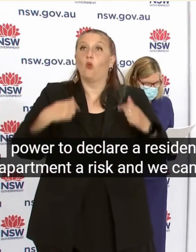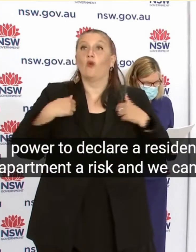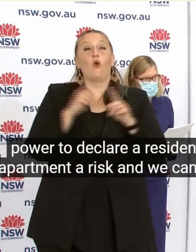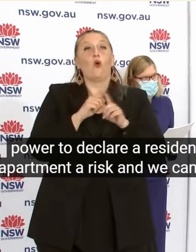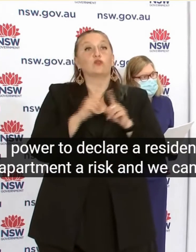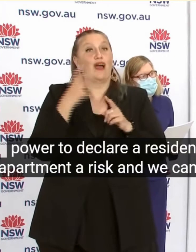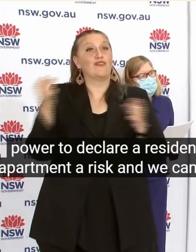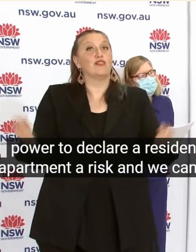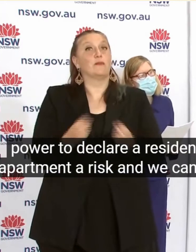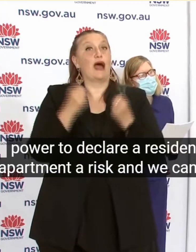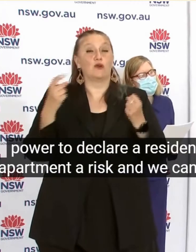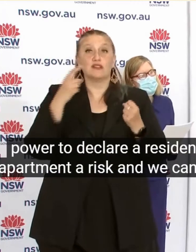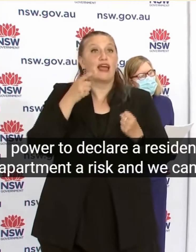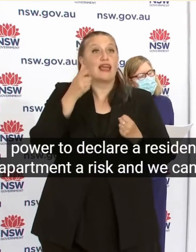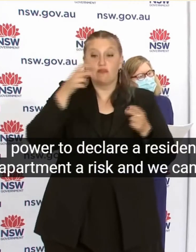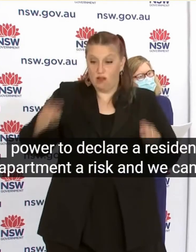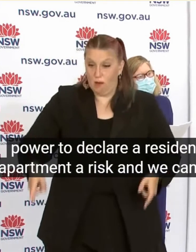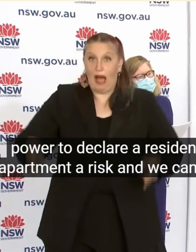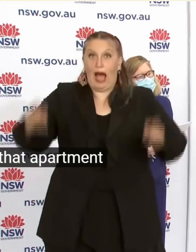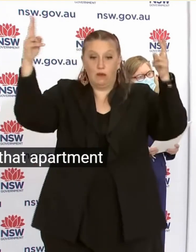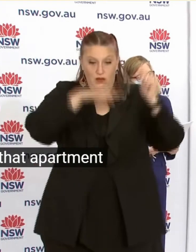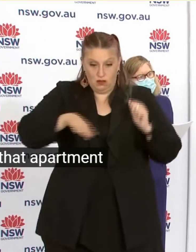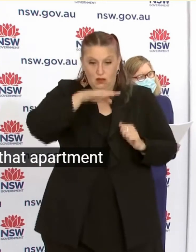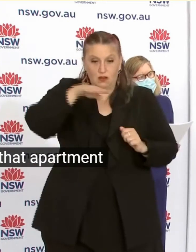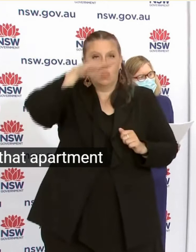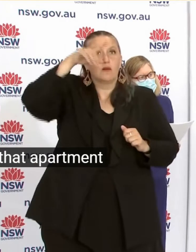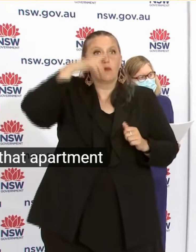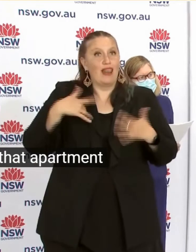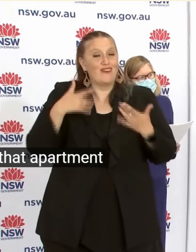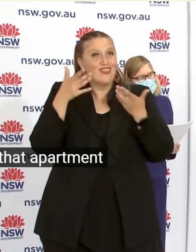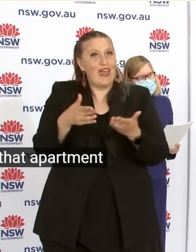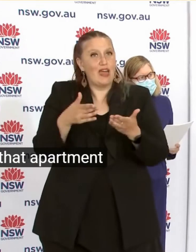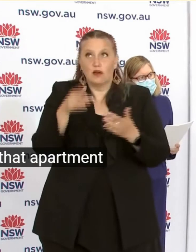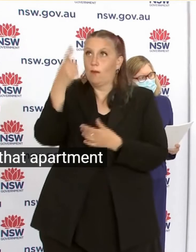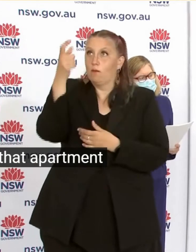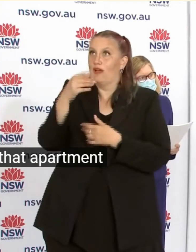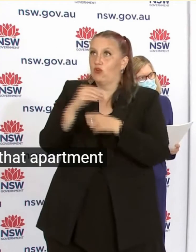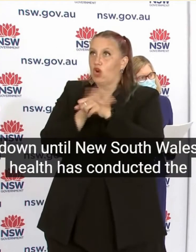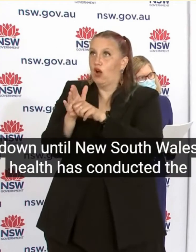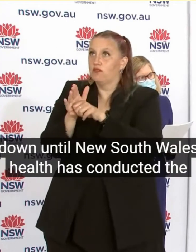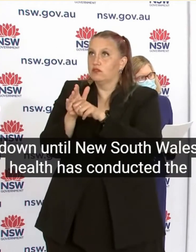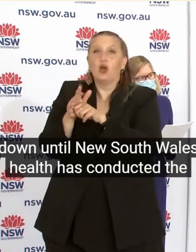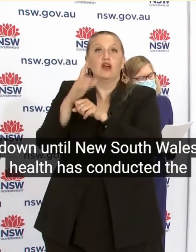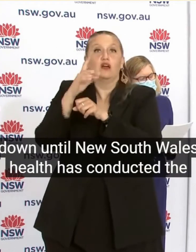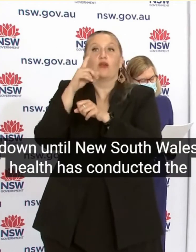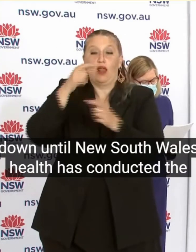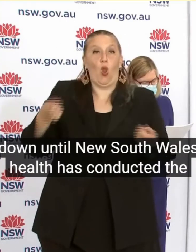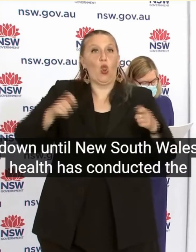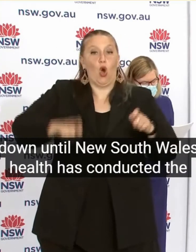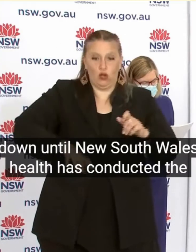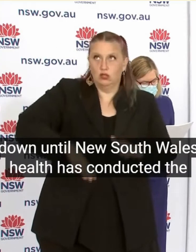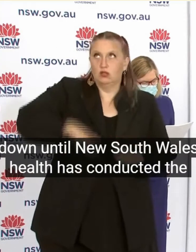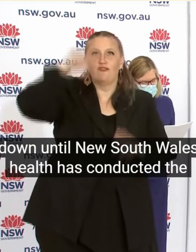apartment A risk And we can lock that apartment Down until New South Wales Health has conducted The appropriate